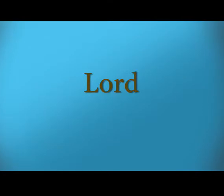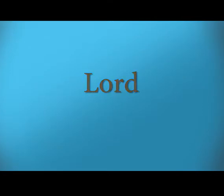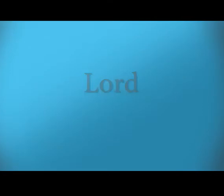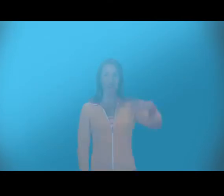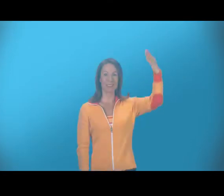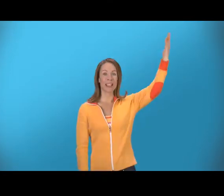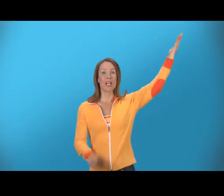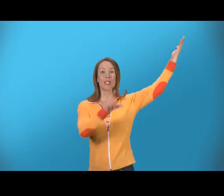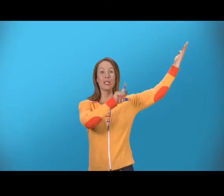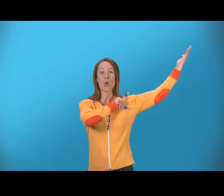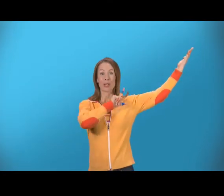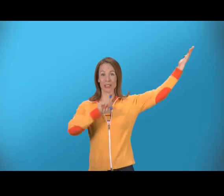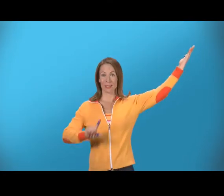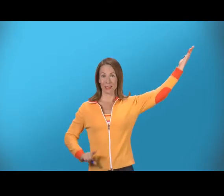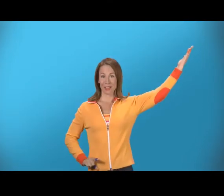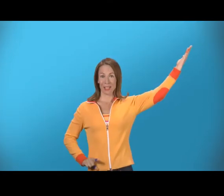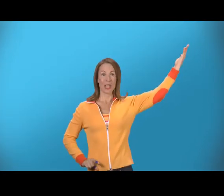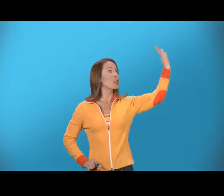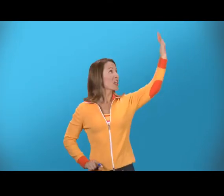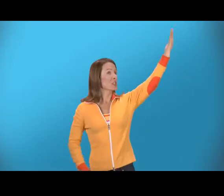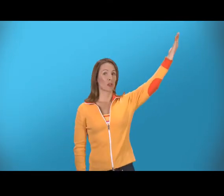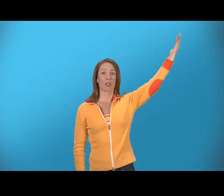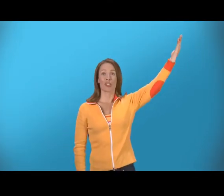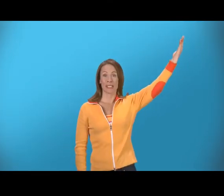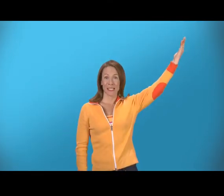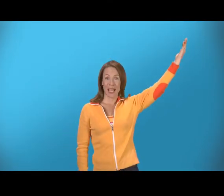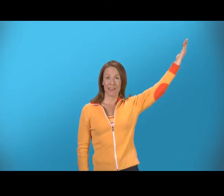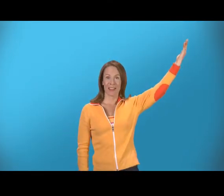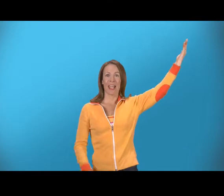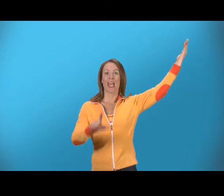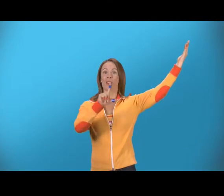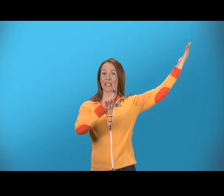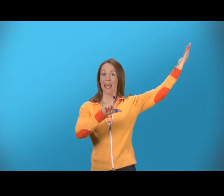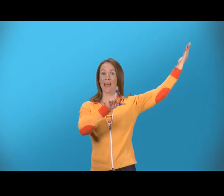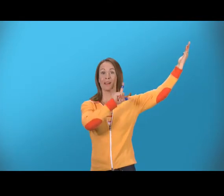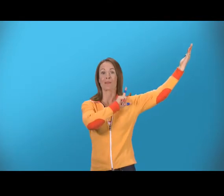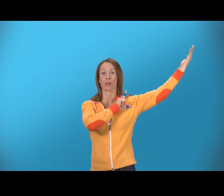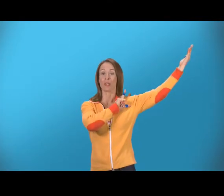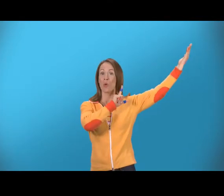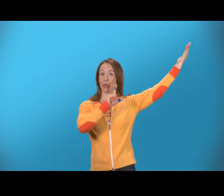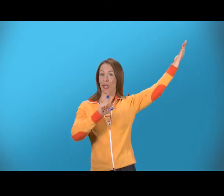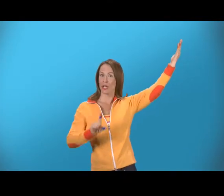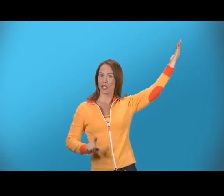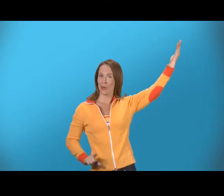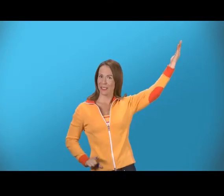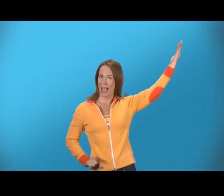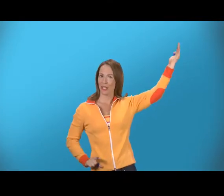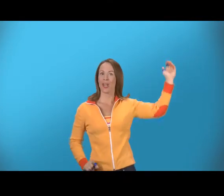Lord, gesture toward Jesus, Jesus in heaven, and use an L for Lord, and show the sash